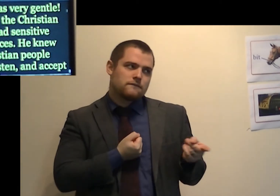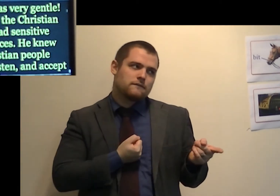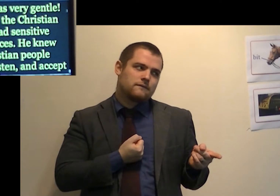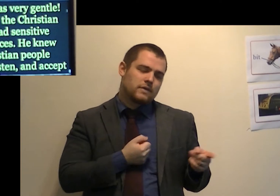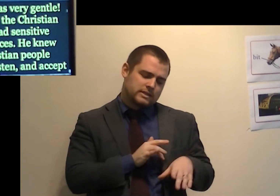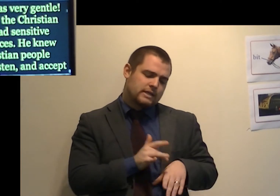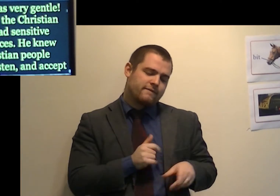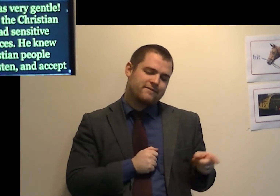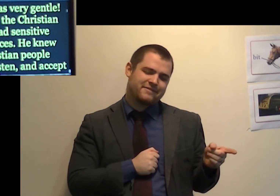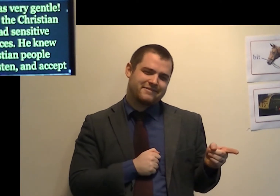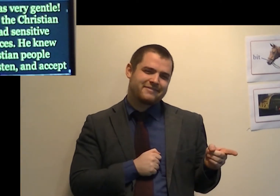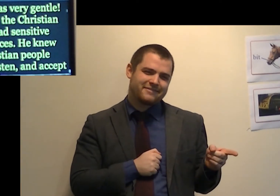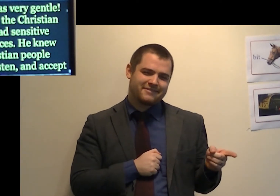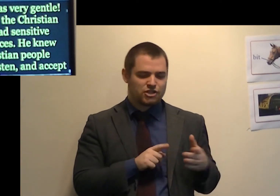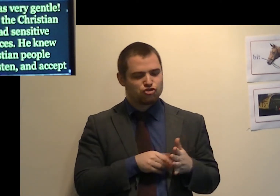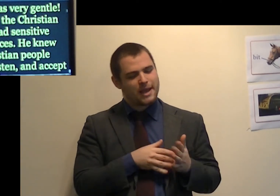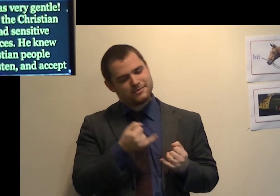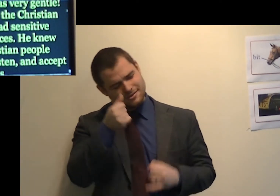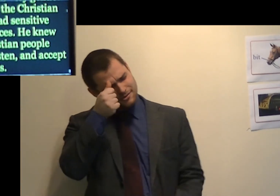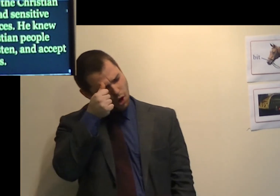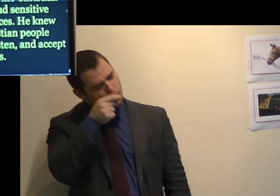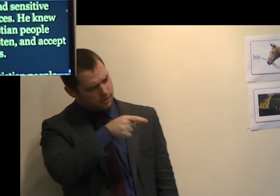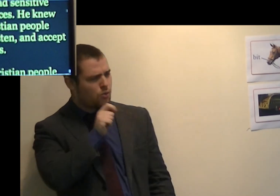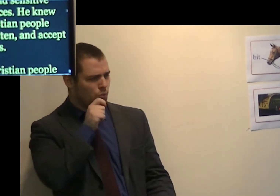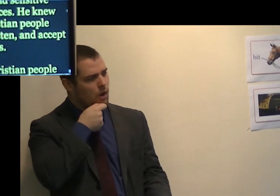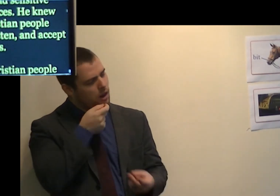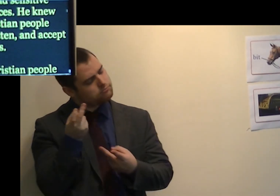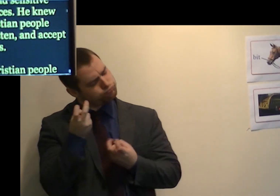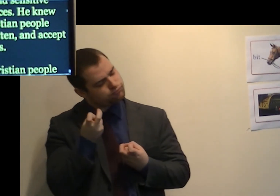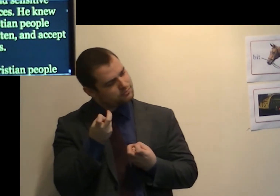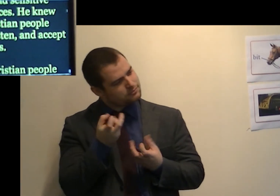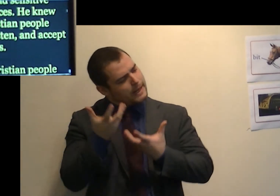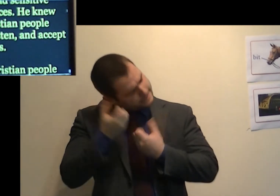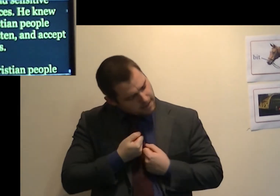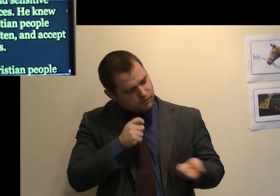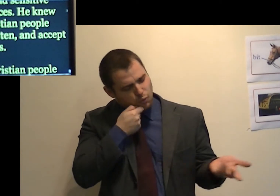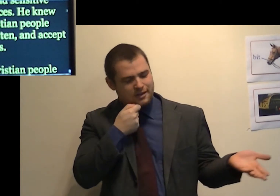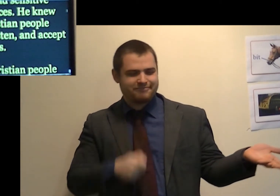He knew the Christian people would listen and accept His words.